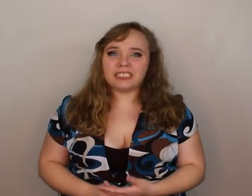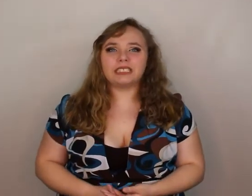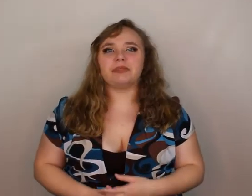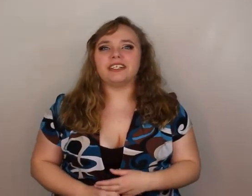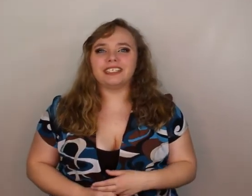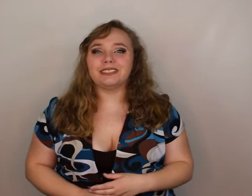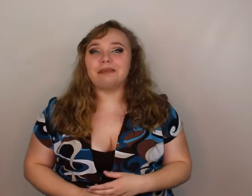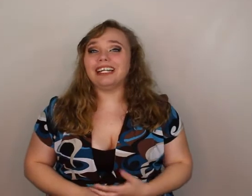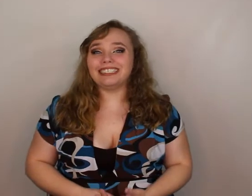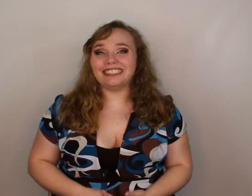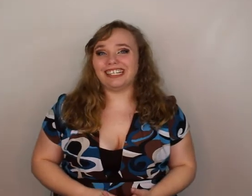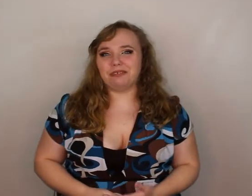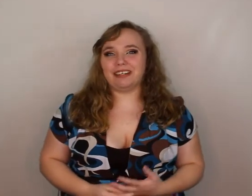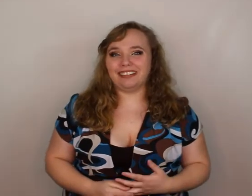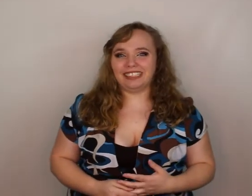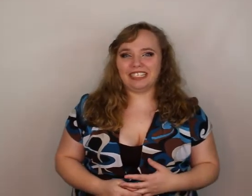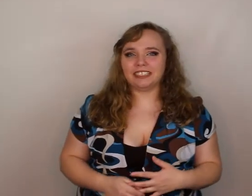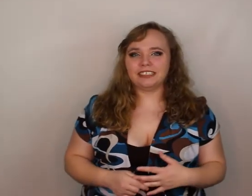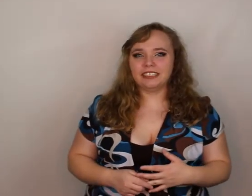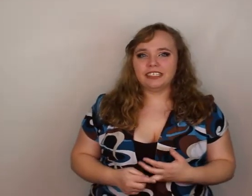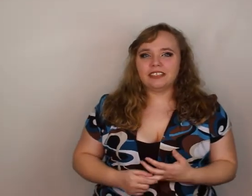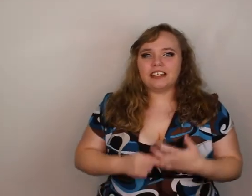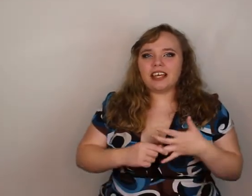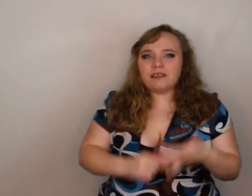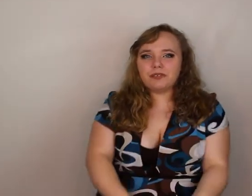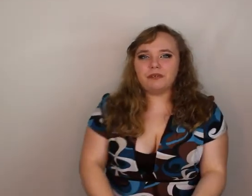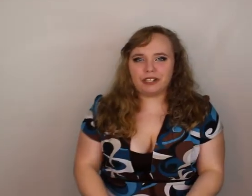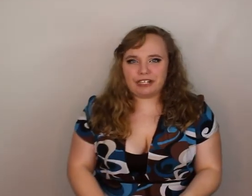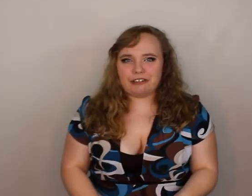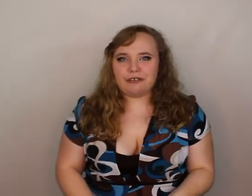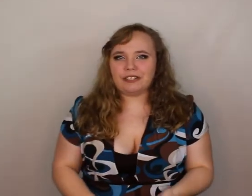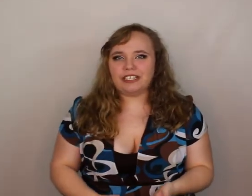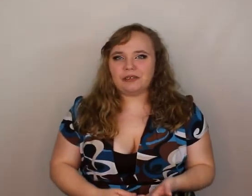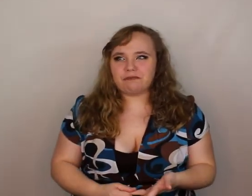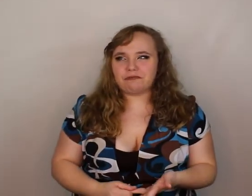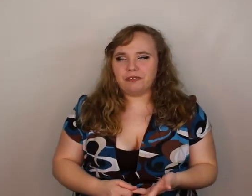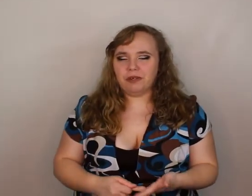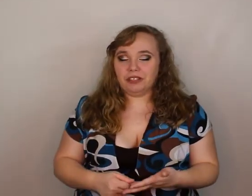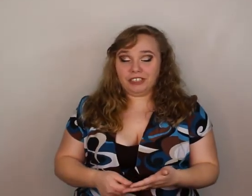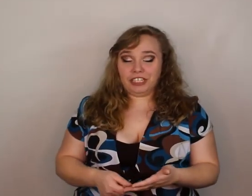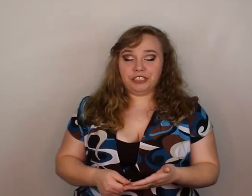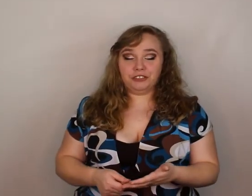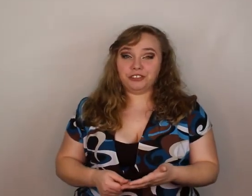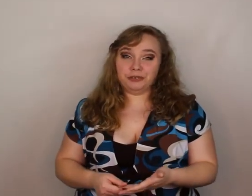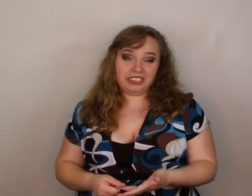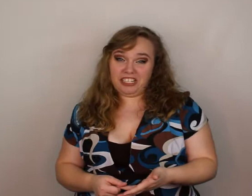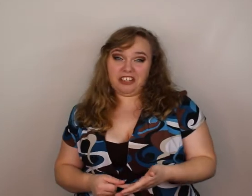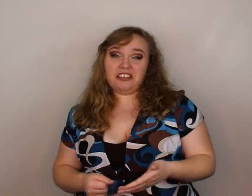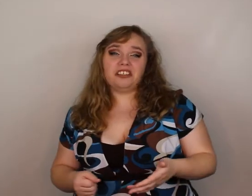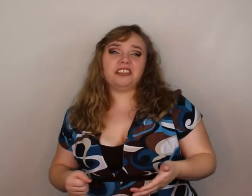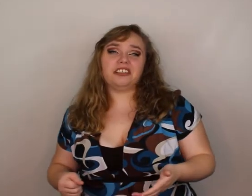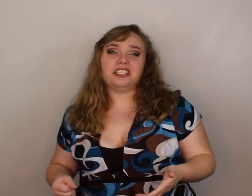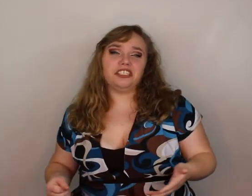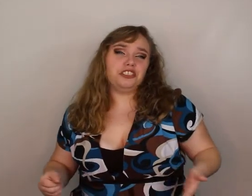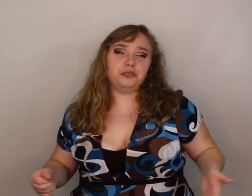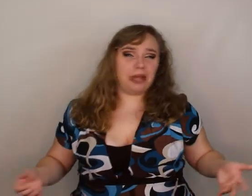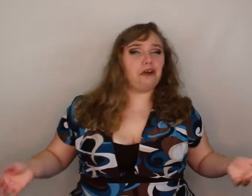that was experience but it's not apparently everywhere I go they're like well can you do excel can you do